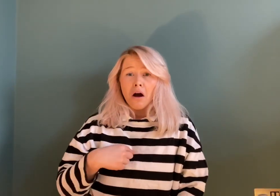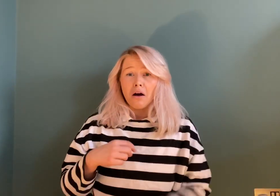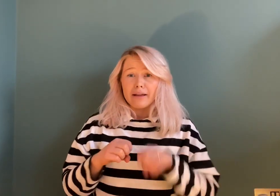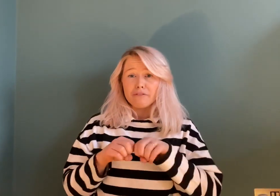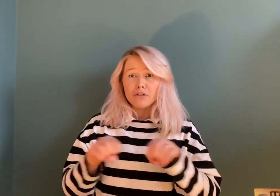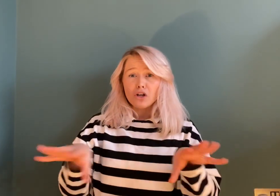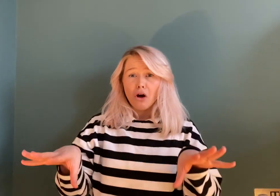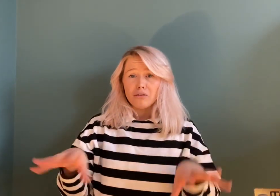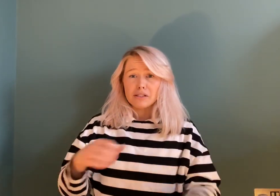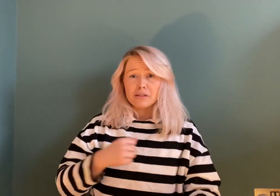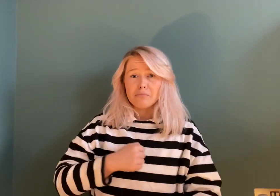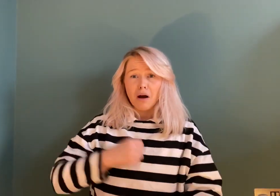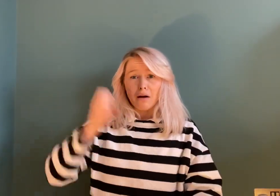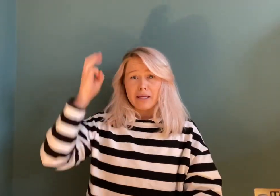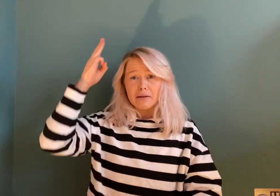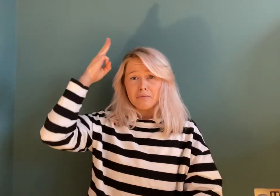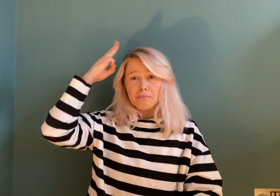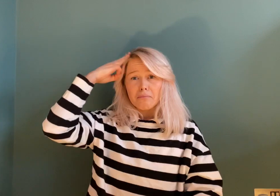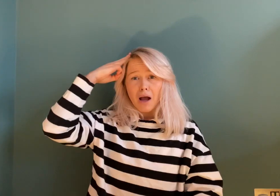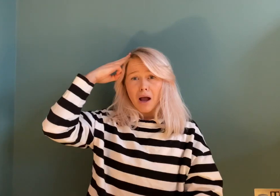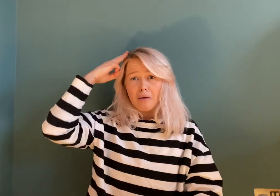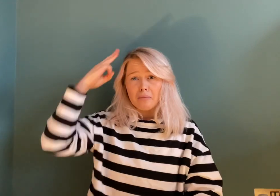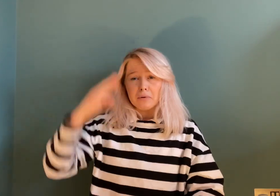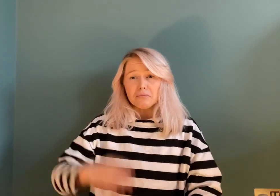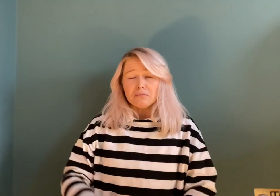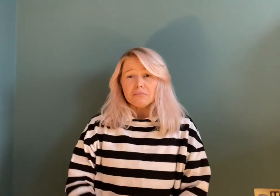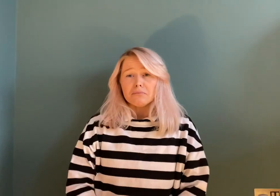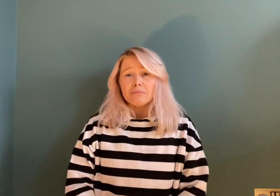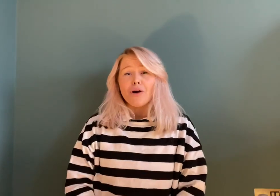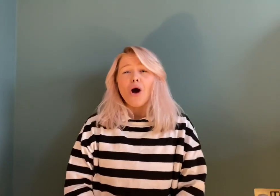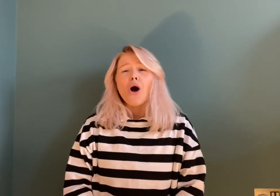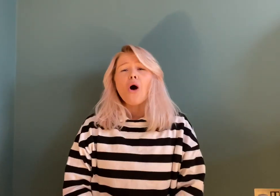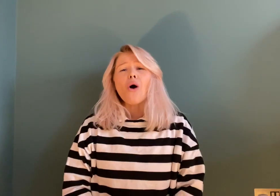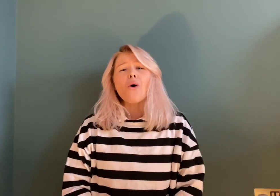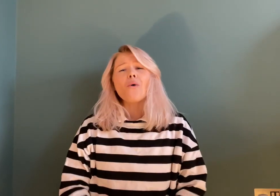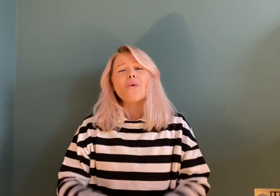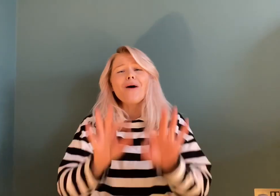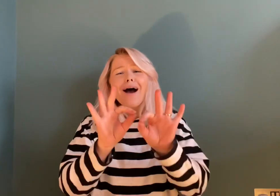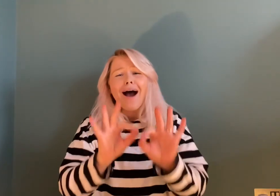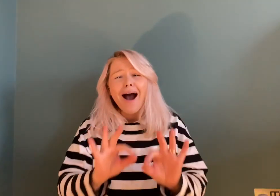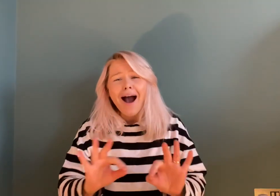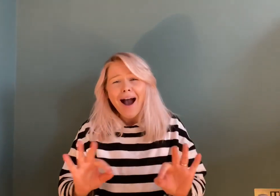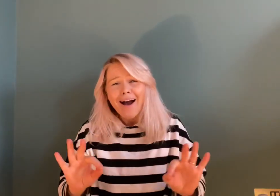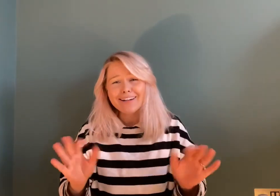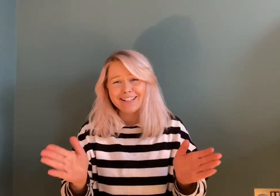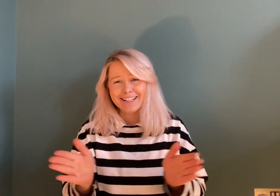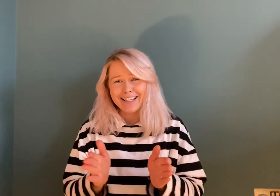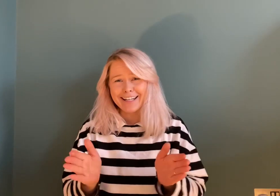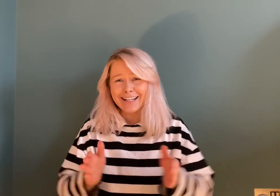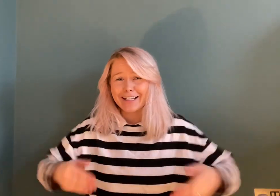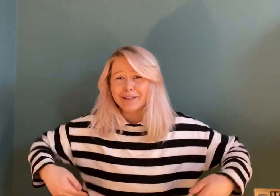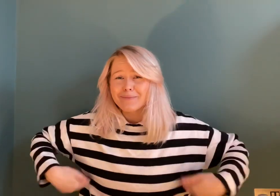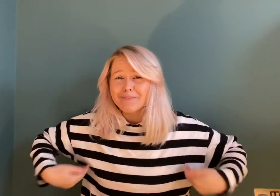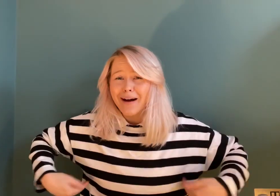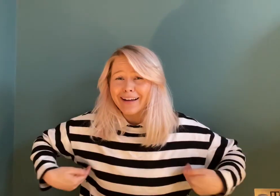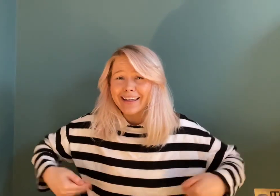I've lost my mum. Oh, hush little monkey,